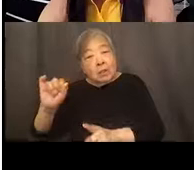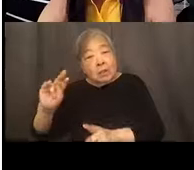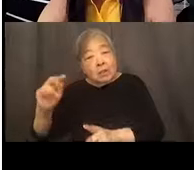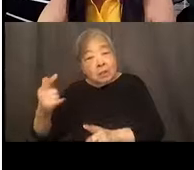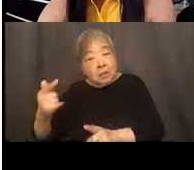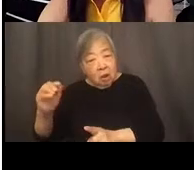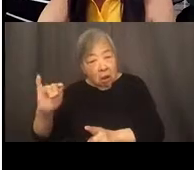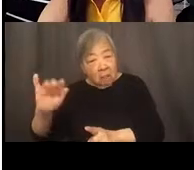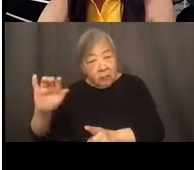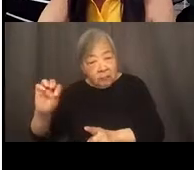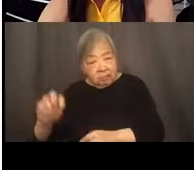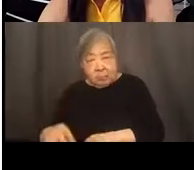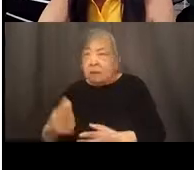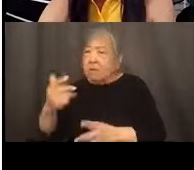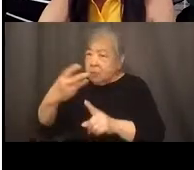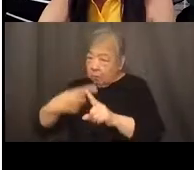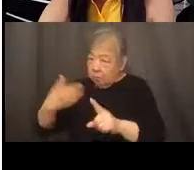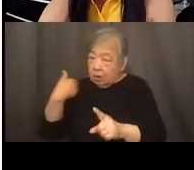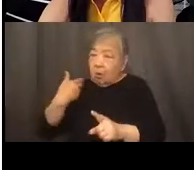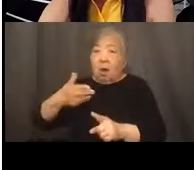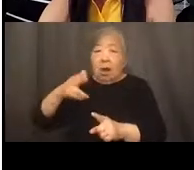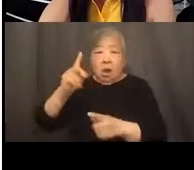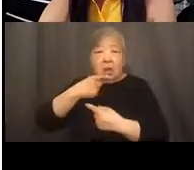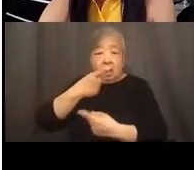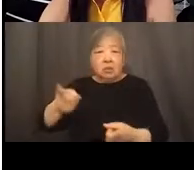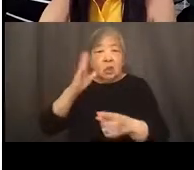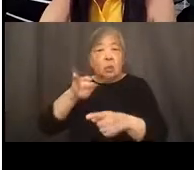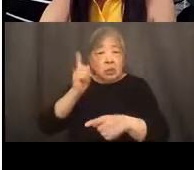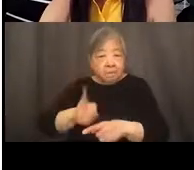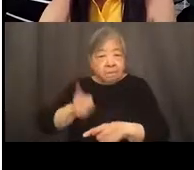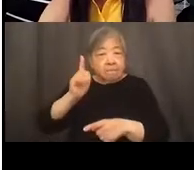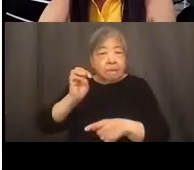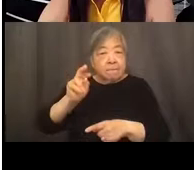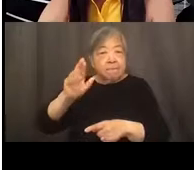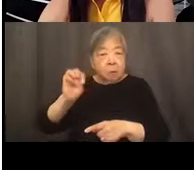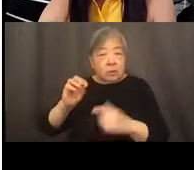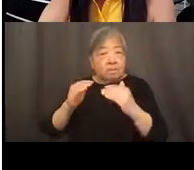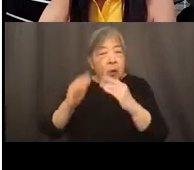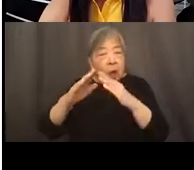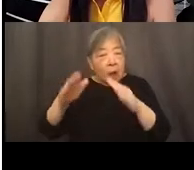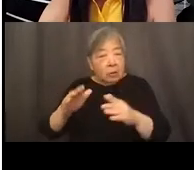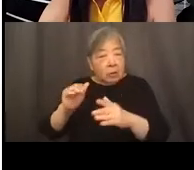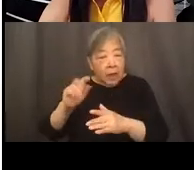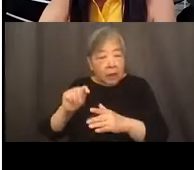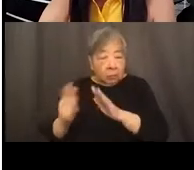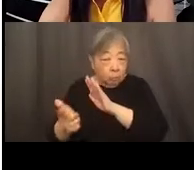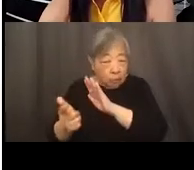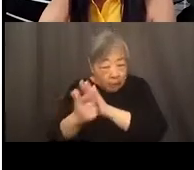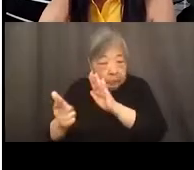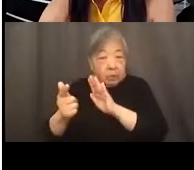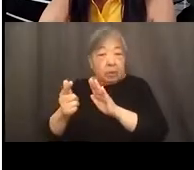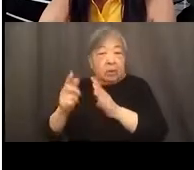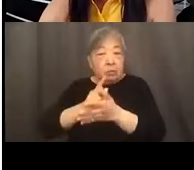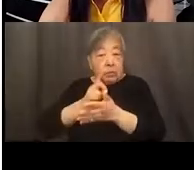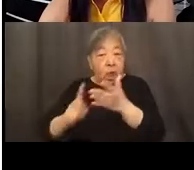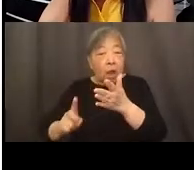of months ago, HUD announced that they will be enforcing the fair housing act. To prohibit discrimination on the basis of sexual orientation